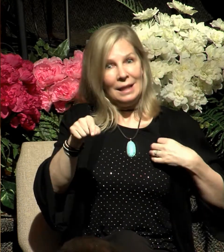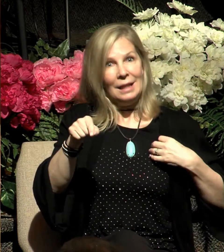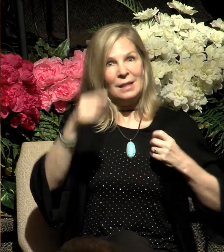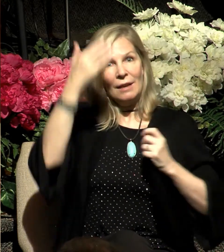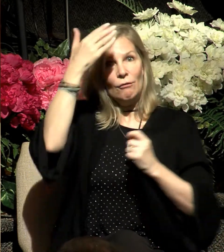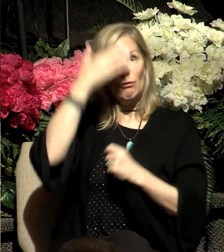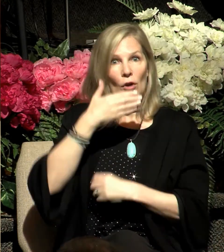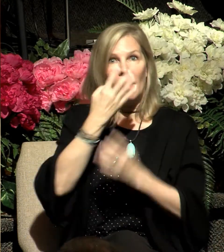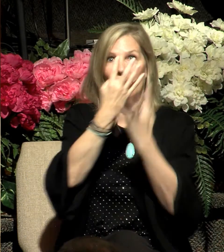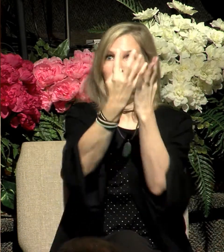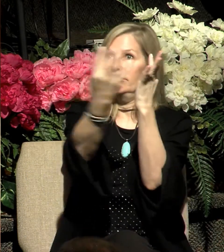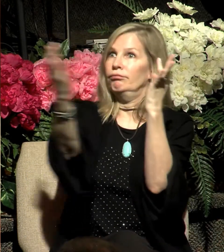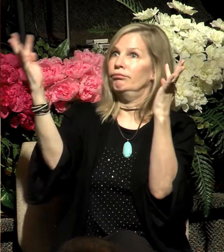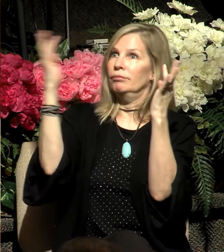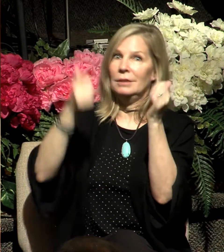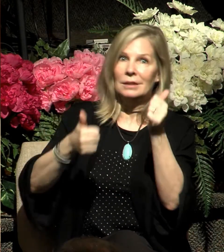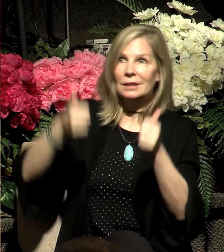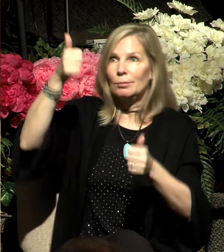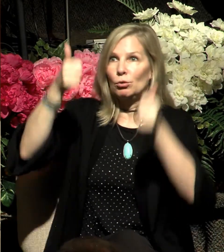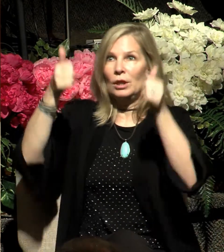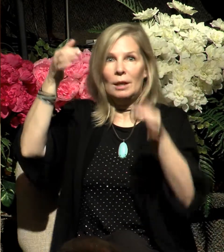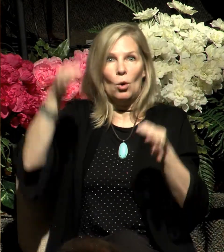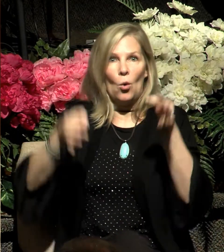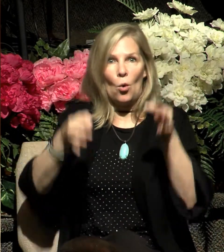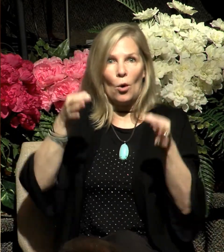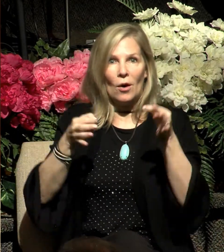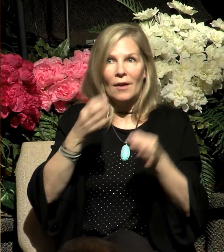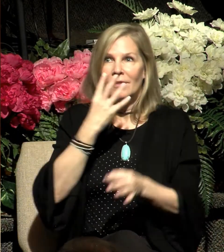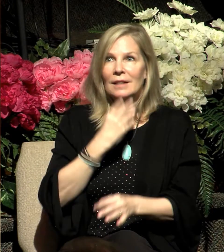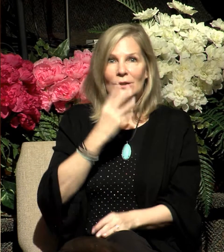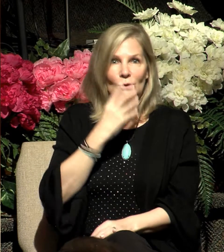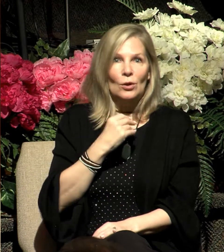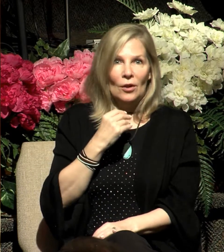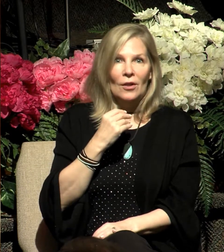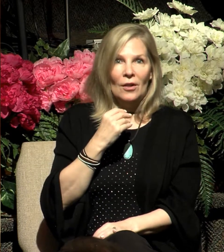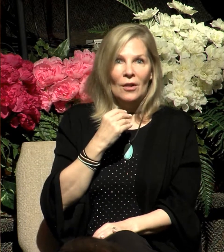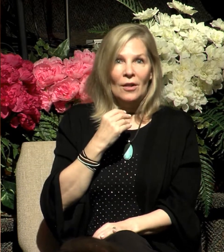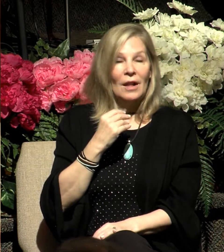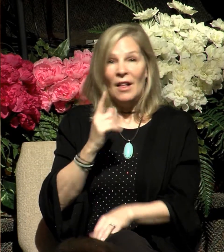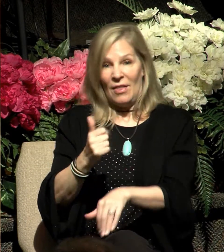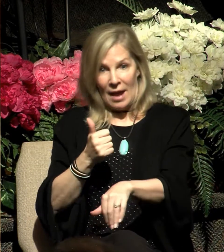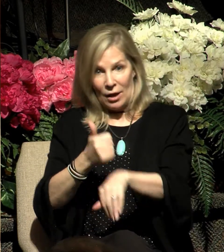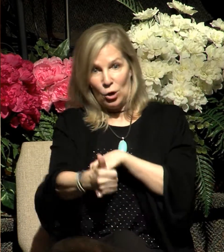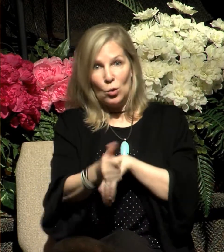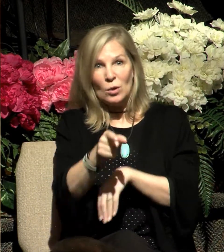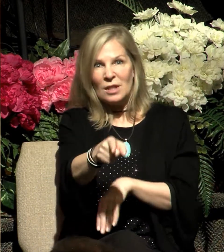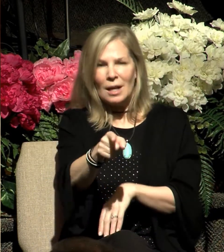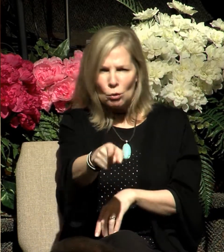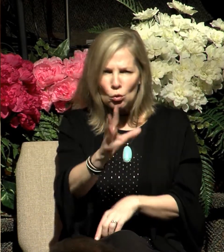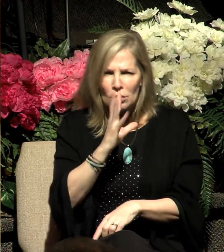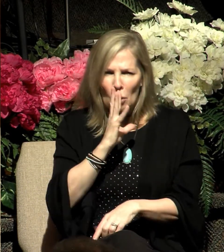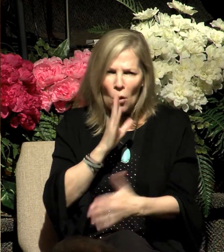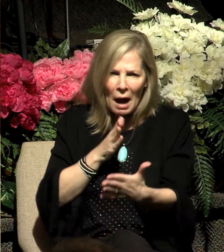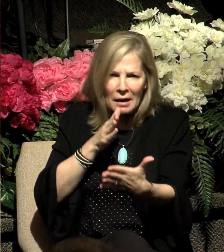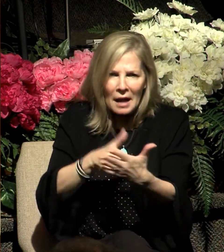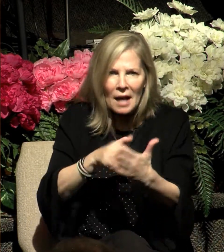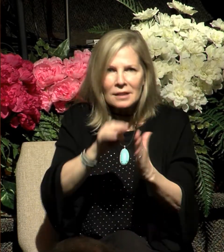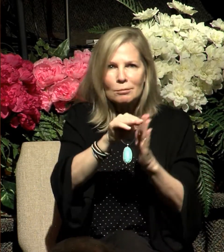false accusation that he has spoken against Moses and the law of God, as well as against the temple